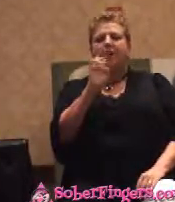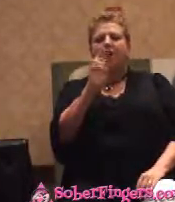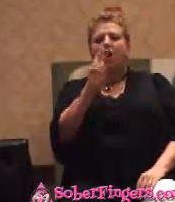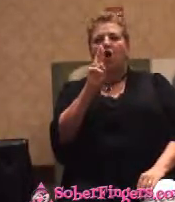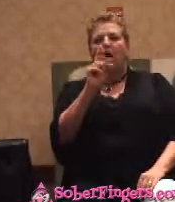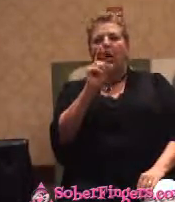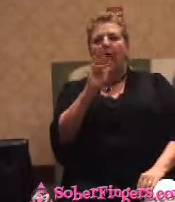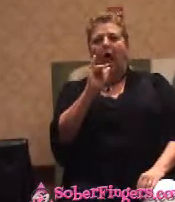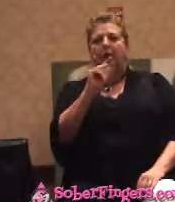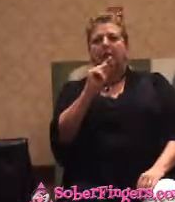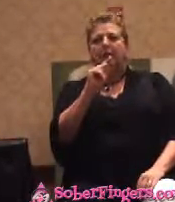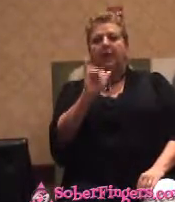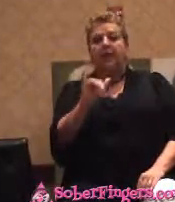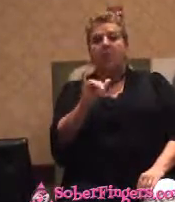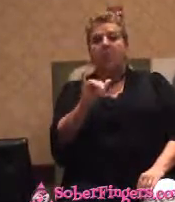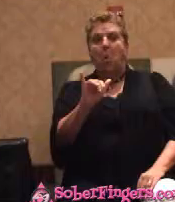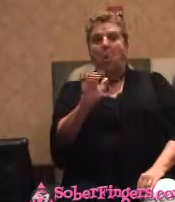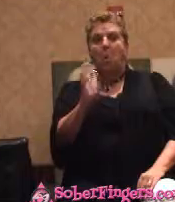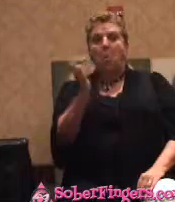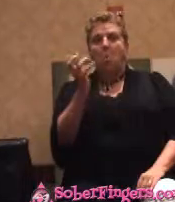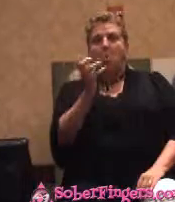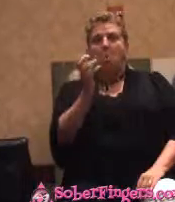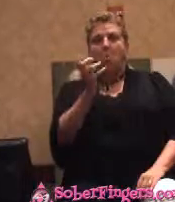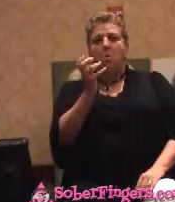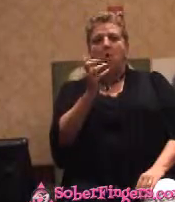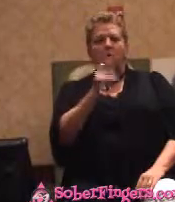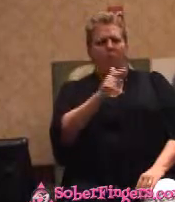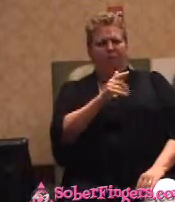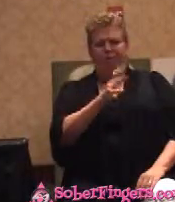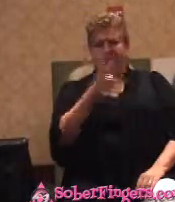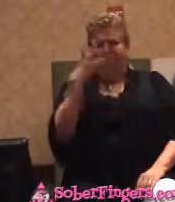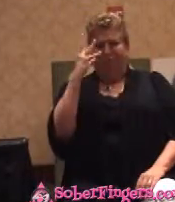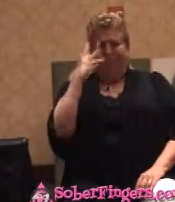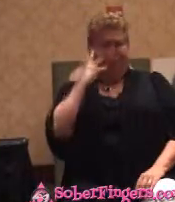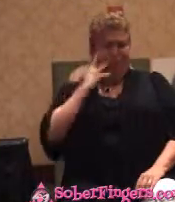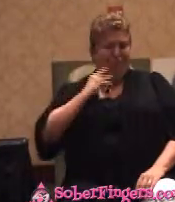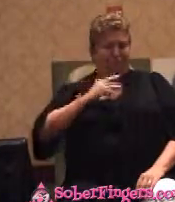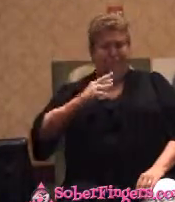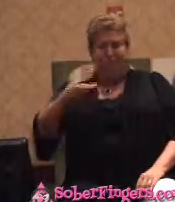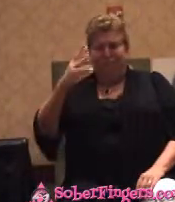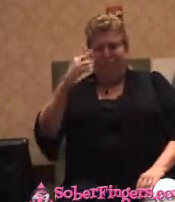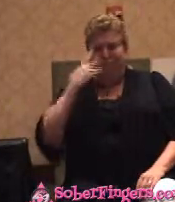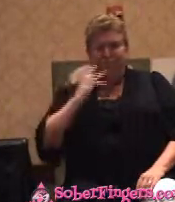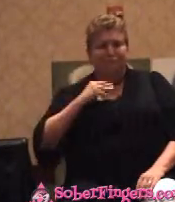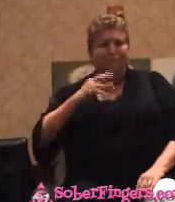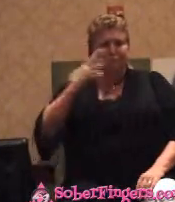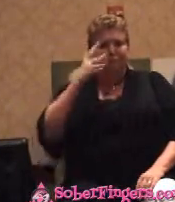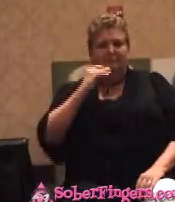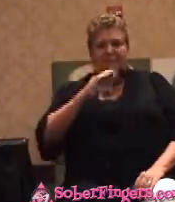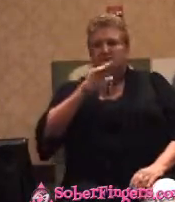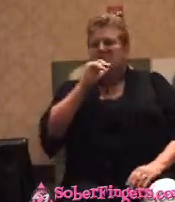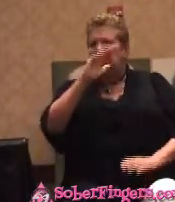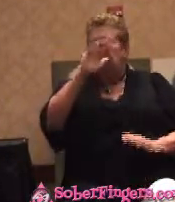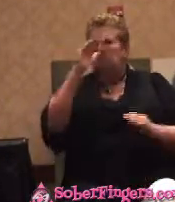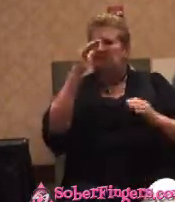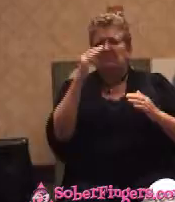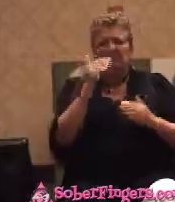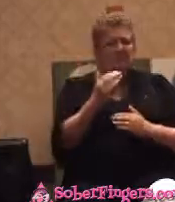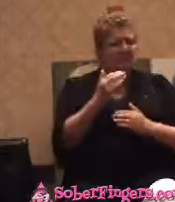And they were a bunch of World War II veterans who didn't seem to give a damn whether school kept or not. And